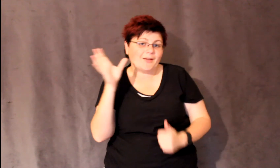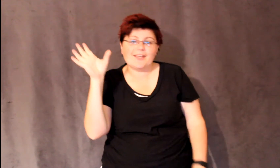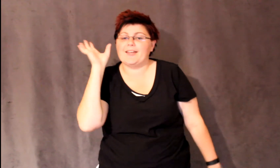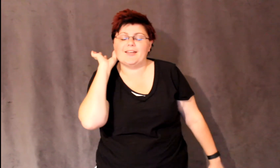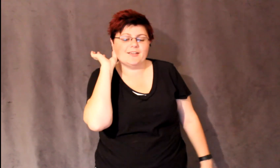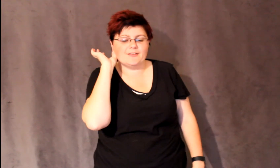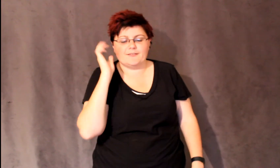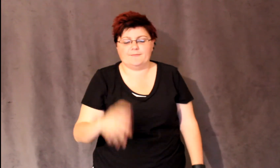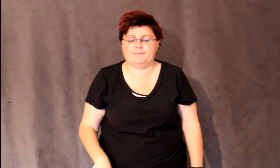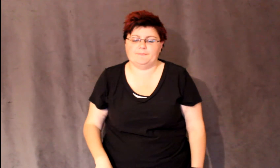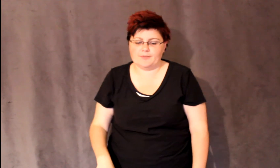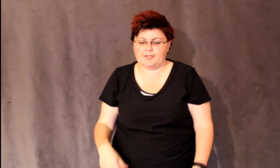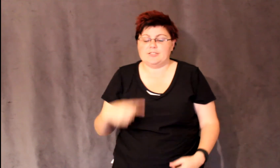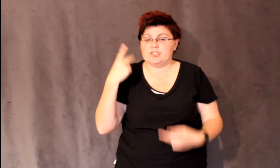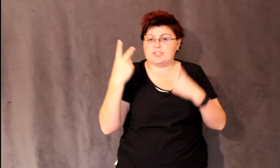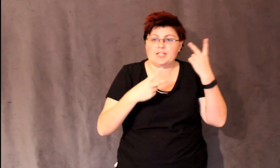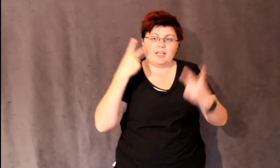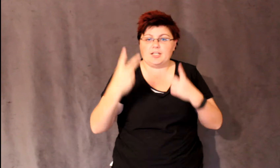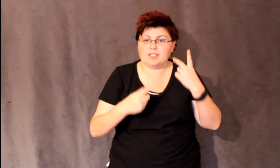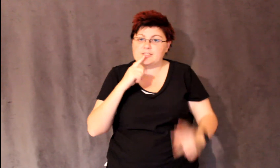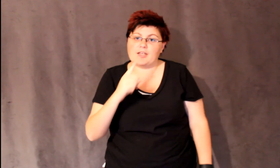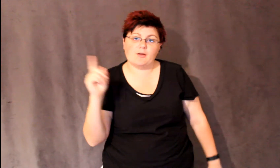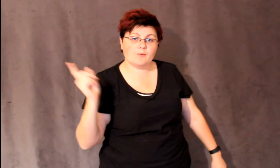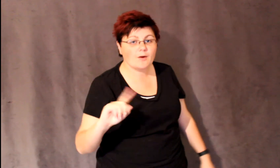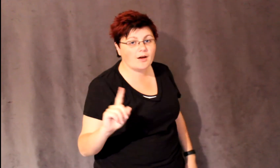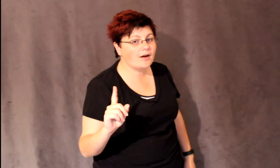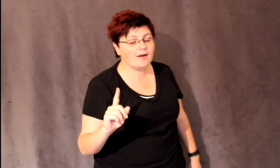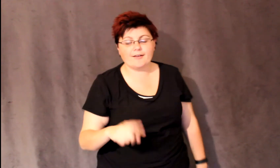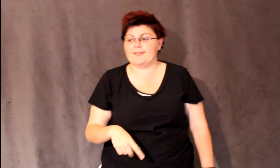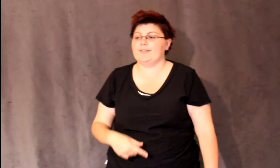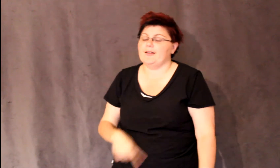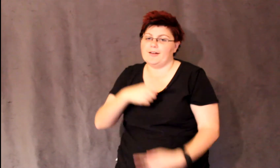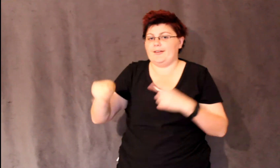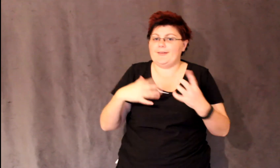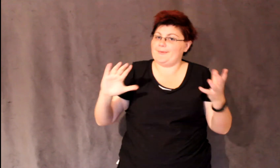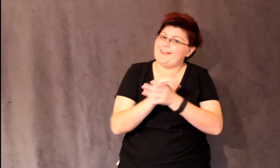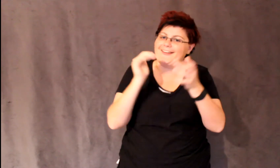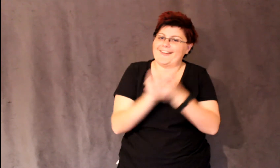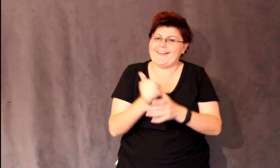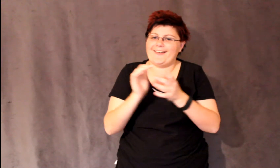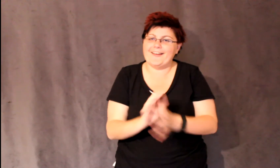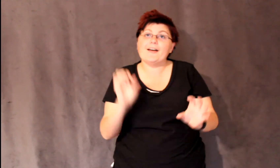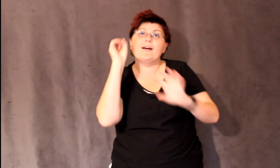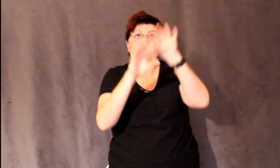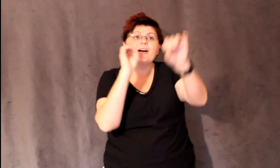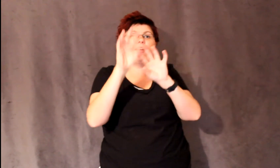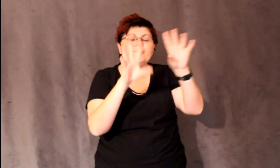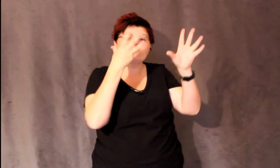hear voices singing Let's be jolly Let the halls with our halls of